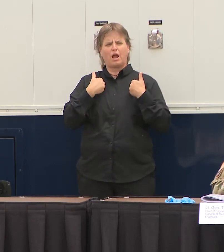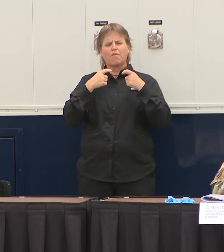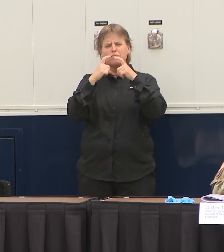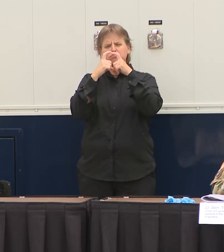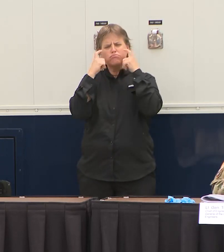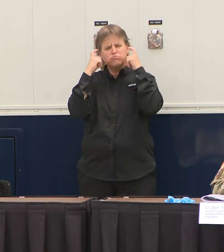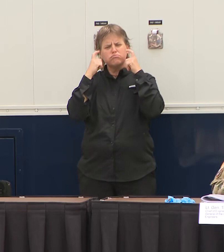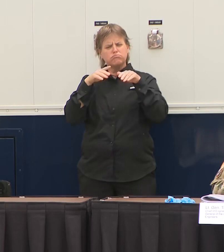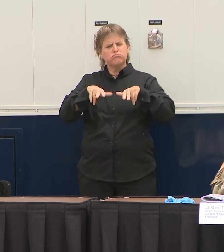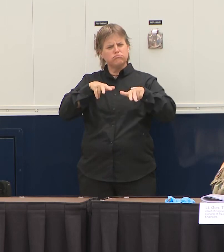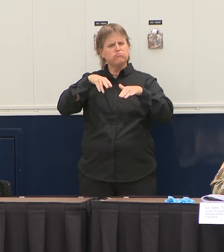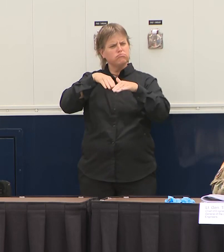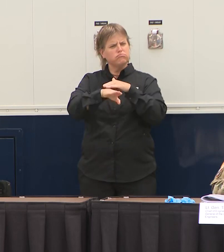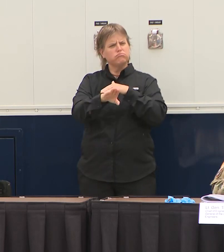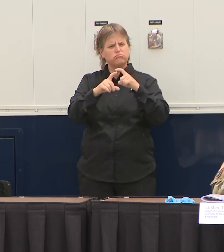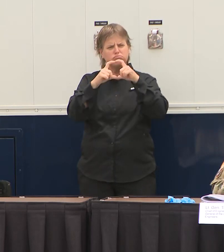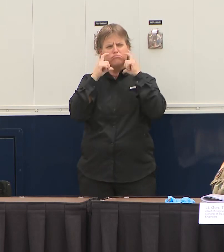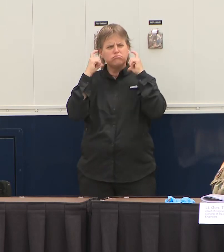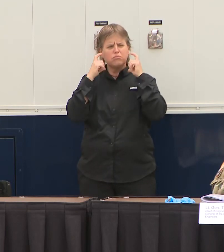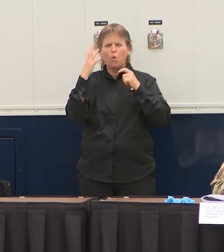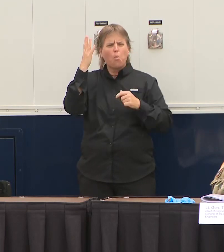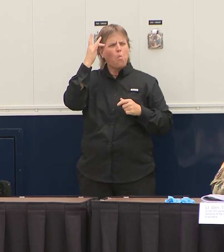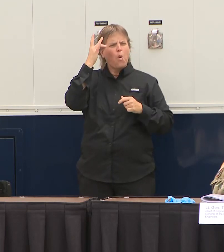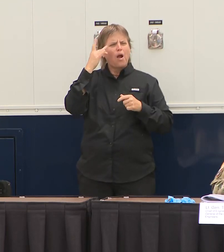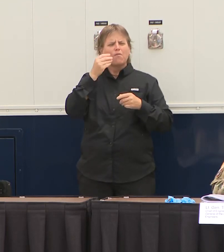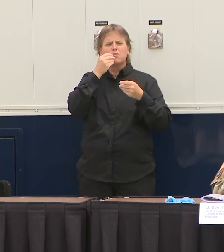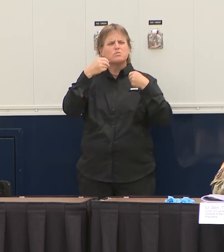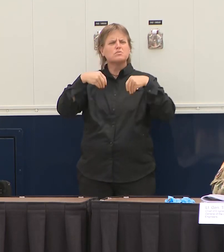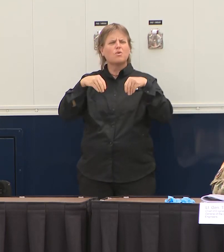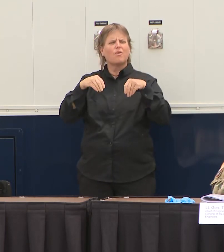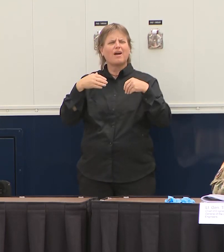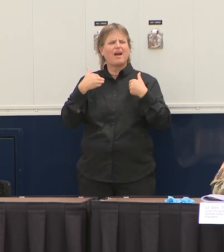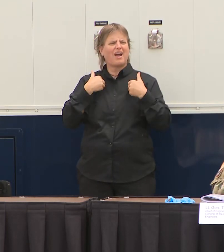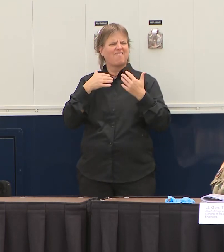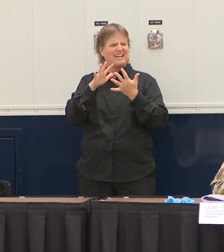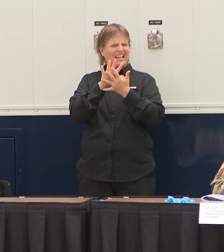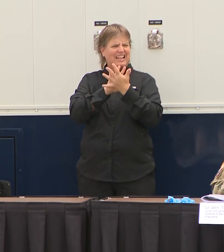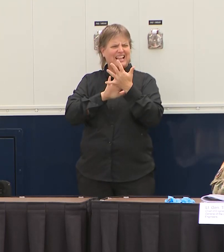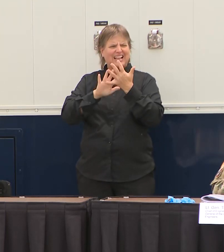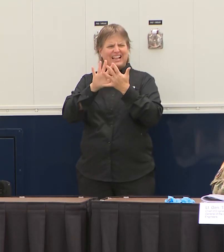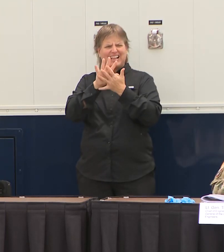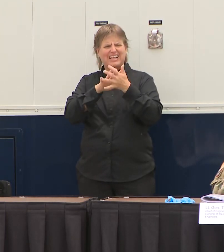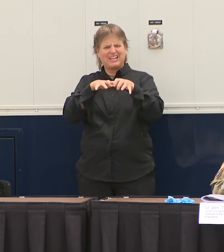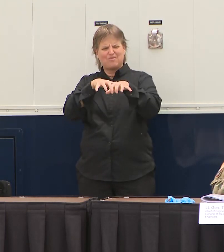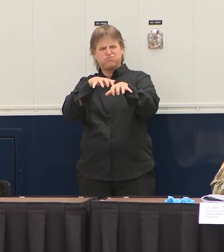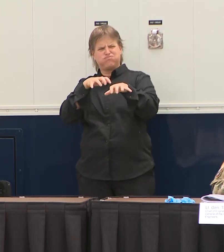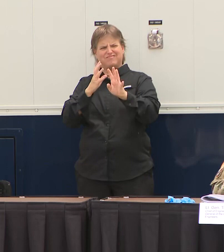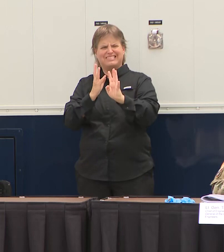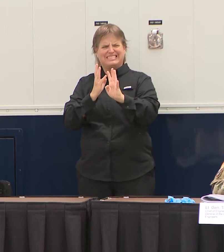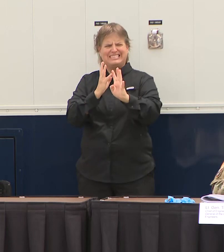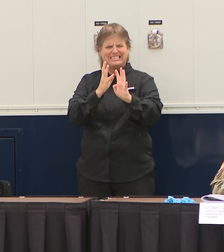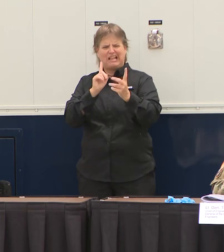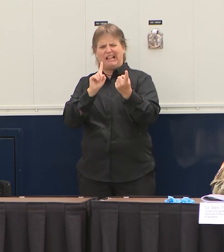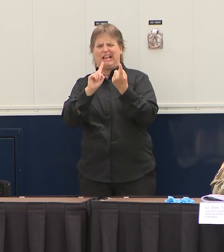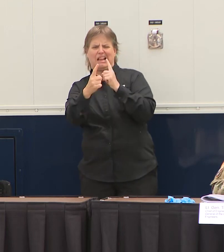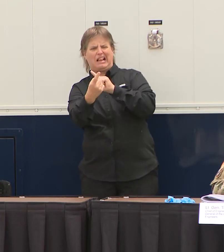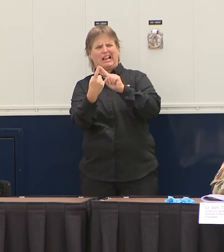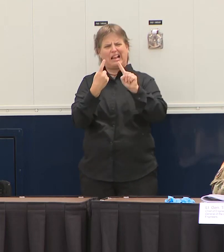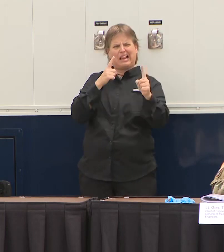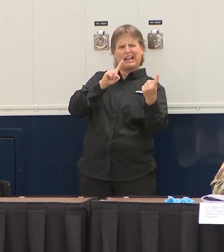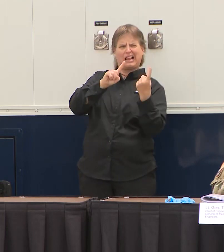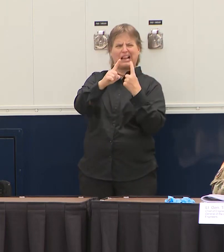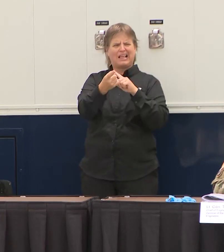stores are packed and when you have close contact that's when this virus is most likely to be transmitted so having the